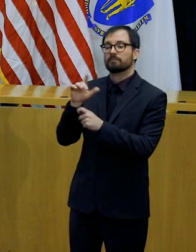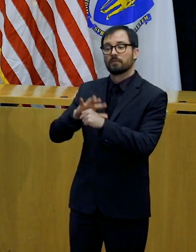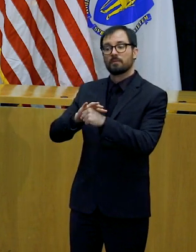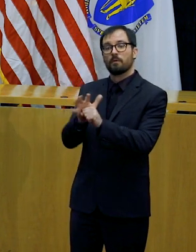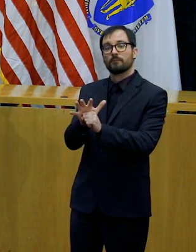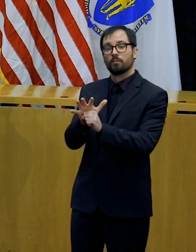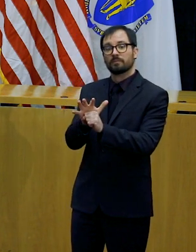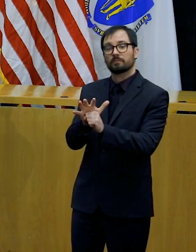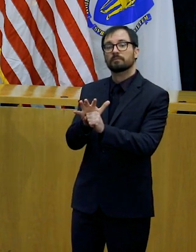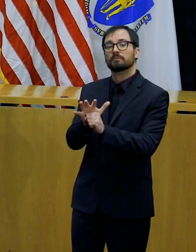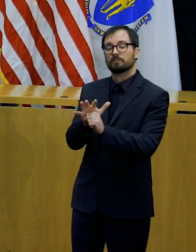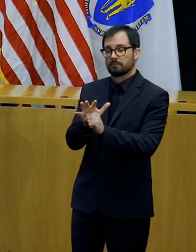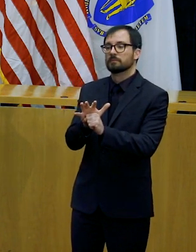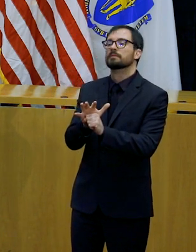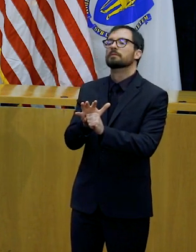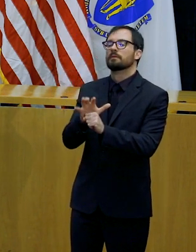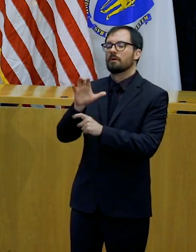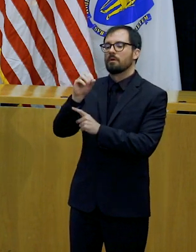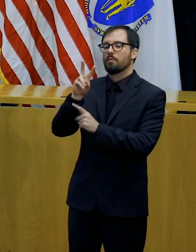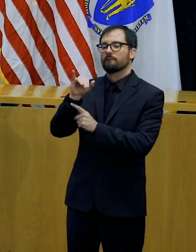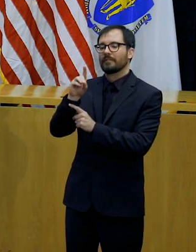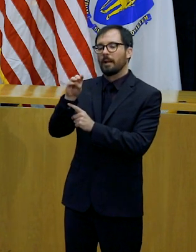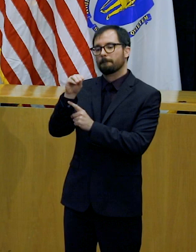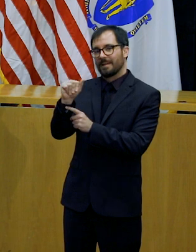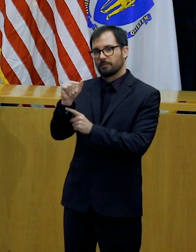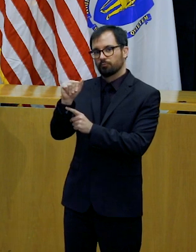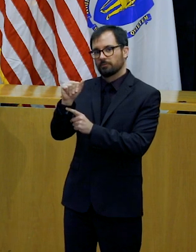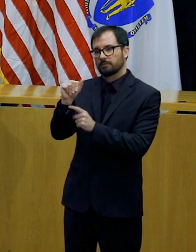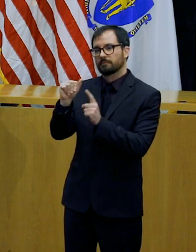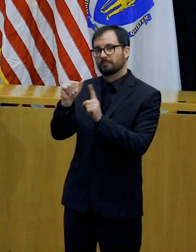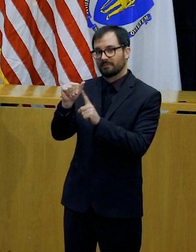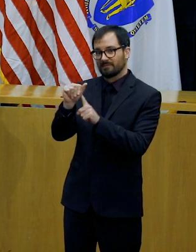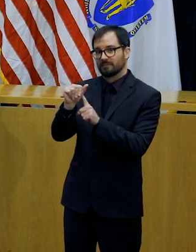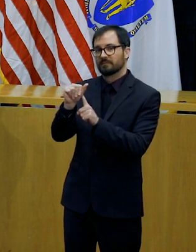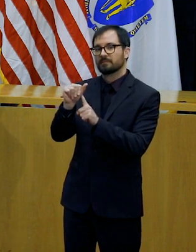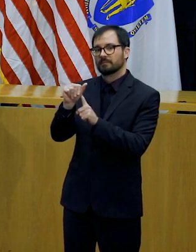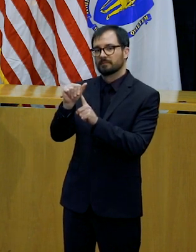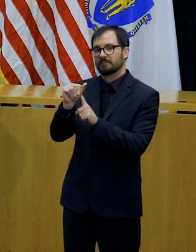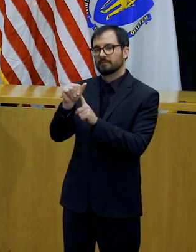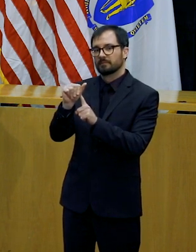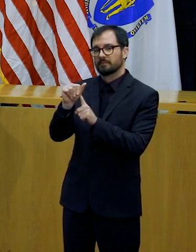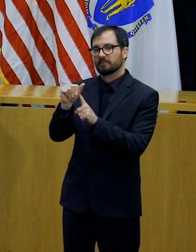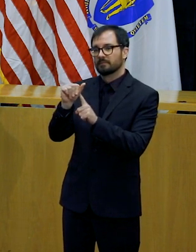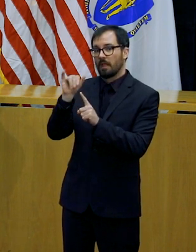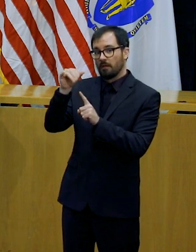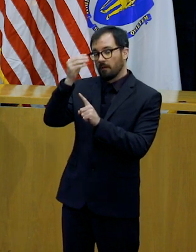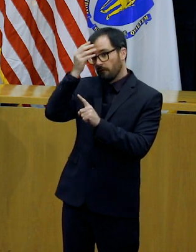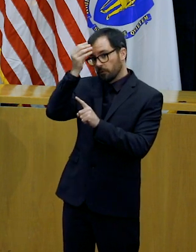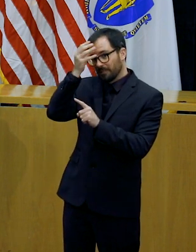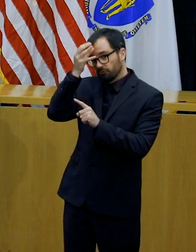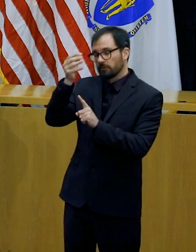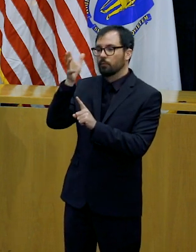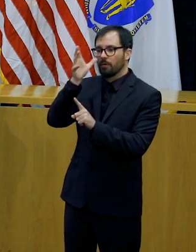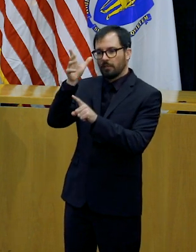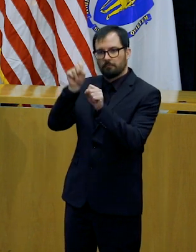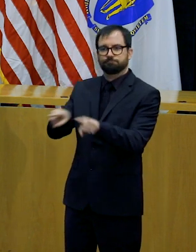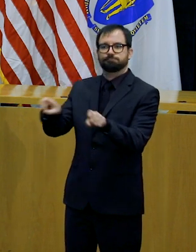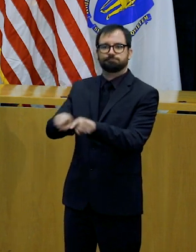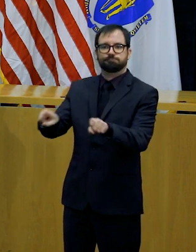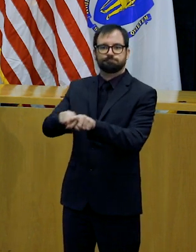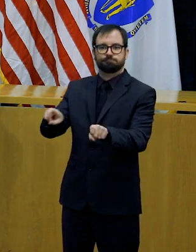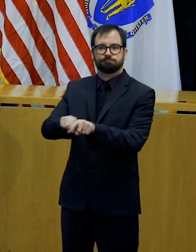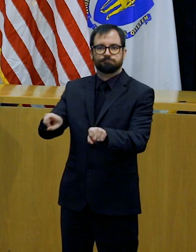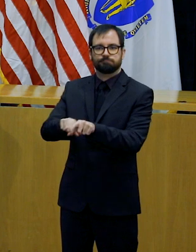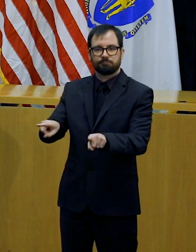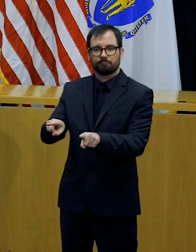about coronavirus sent right to your phone. This can be used to share news, prevention information, and help us connect residents